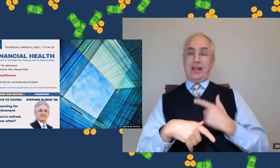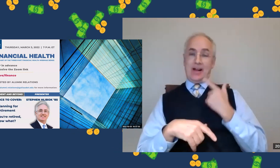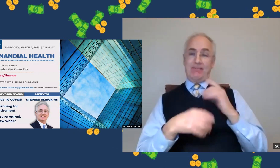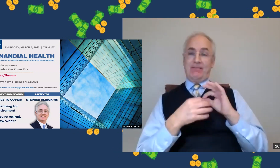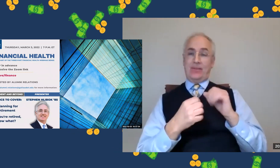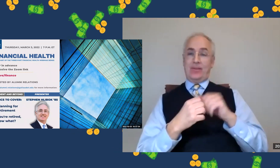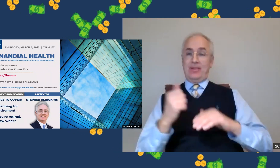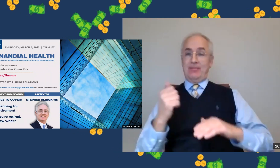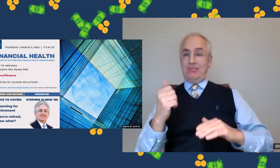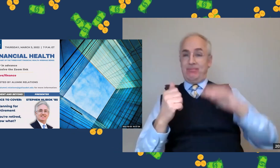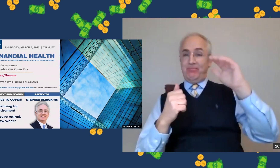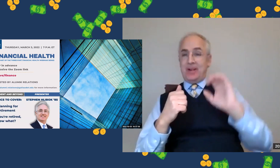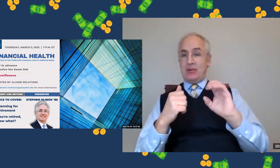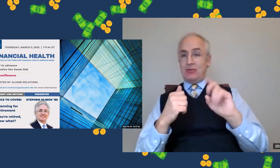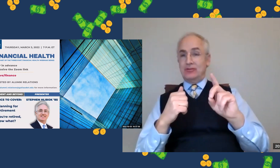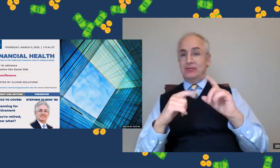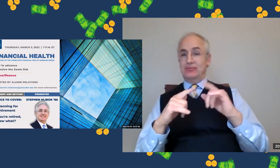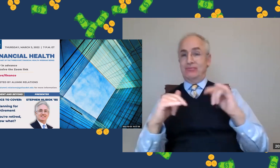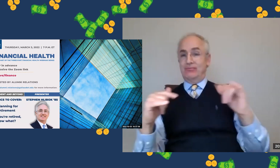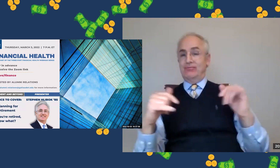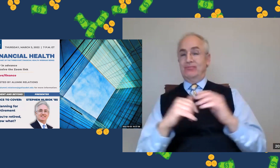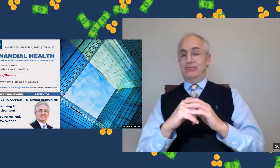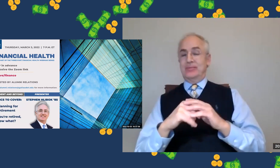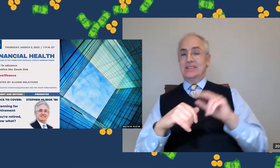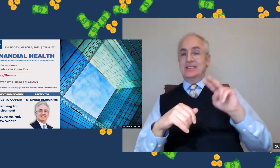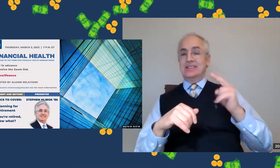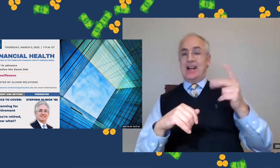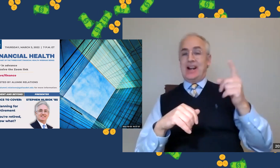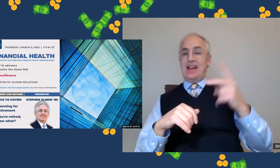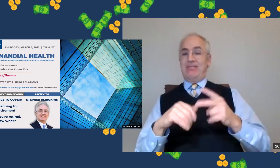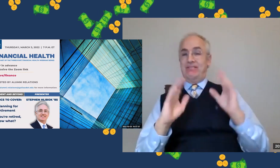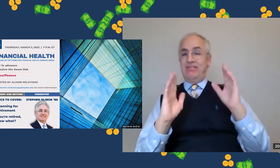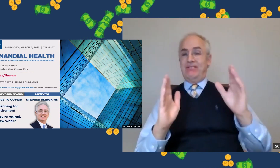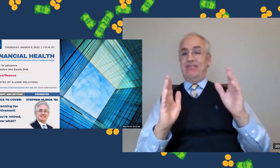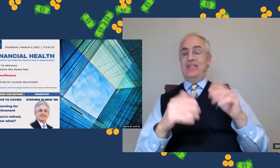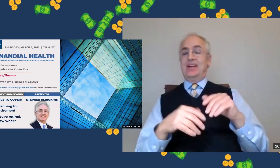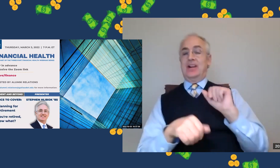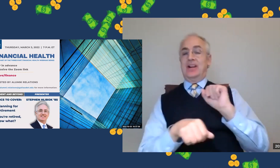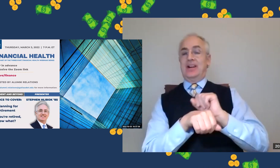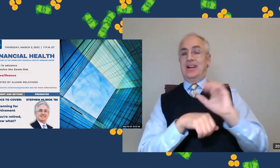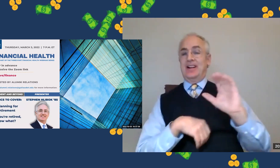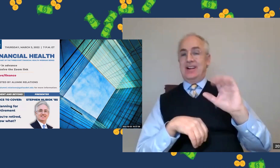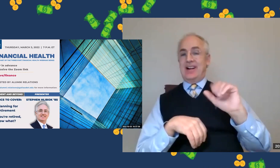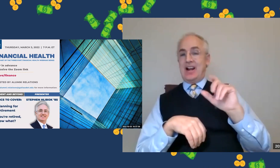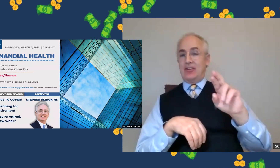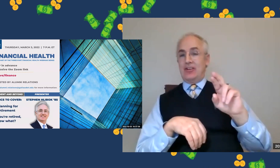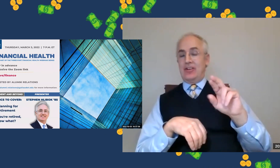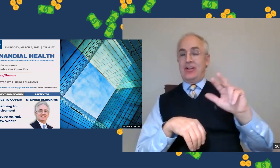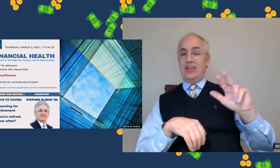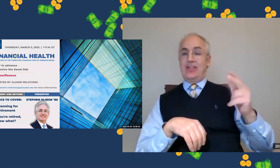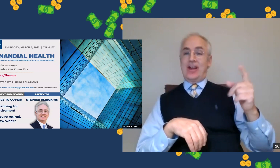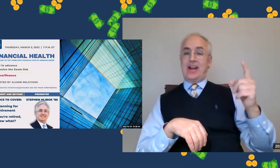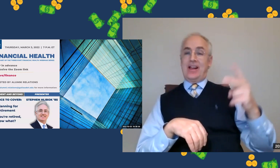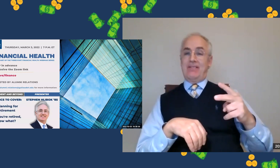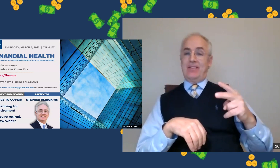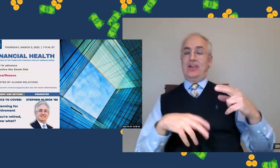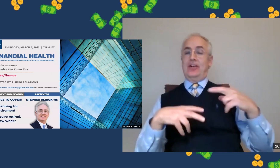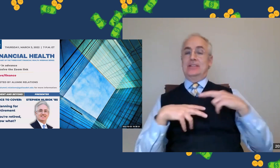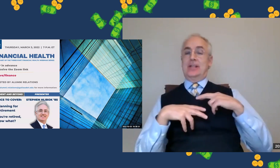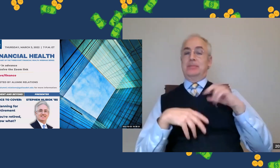After one third of your life has been put into education. The other half of your life put into your career.